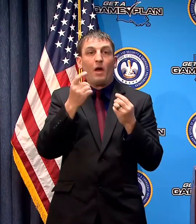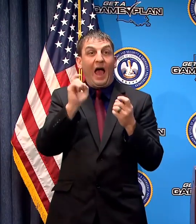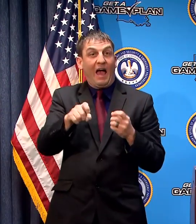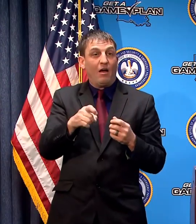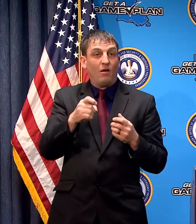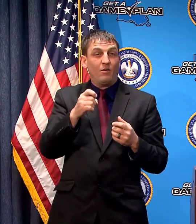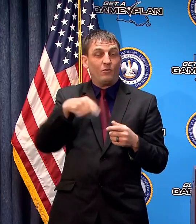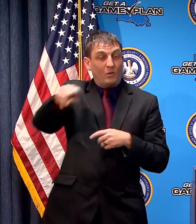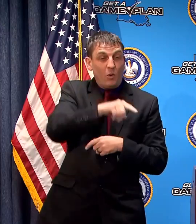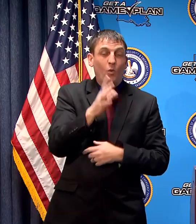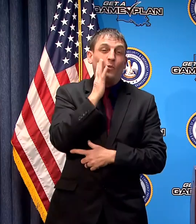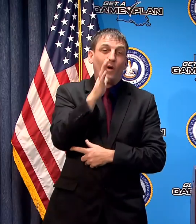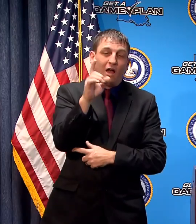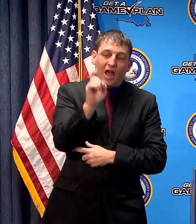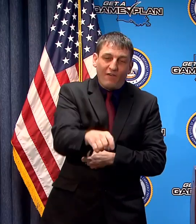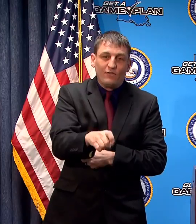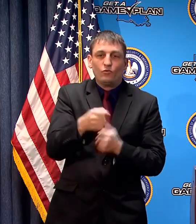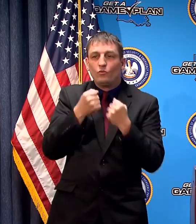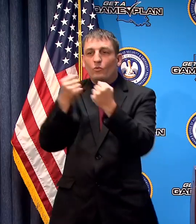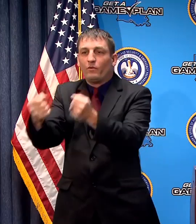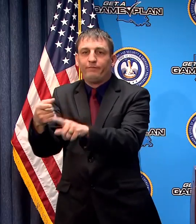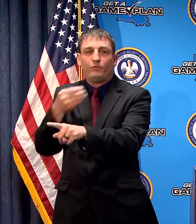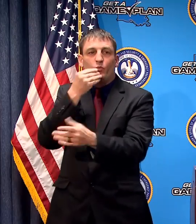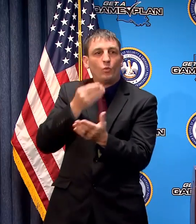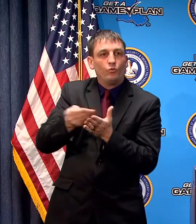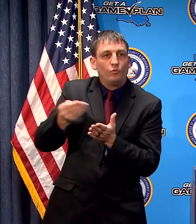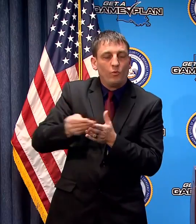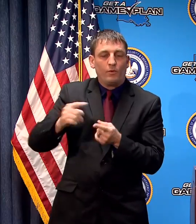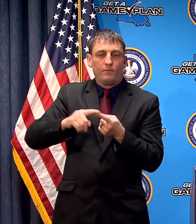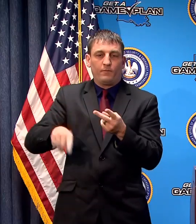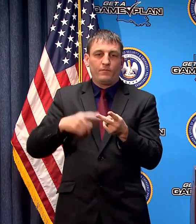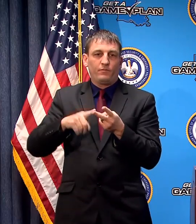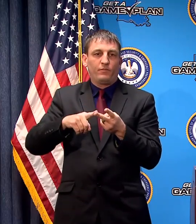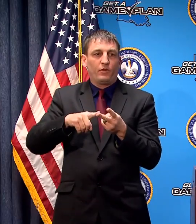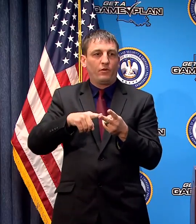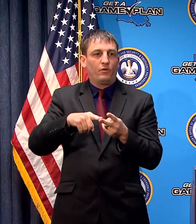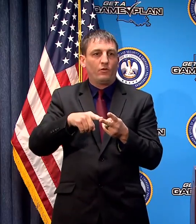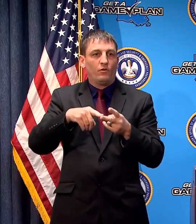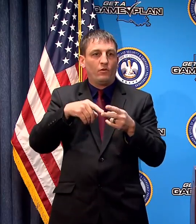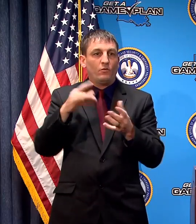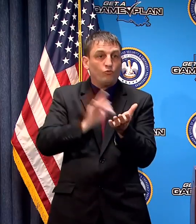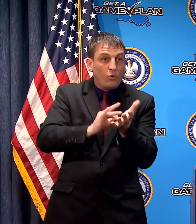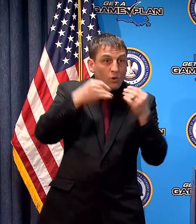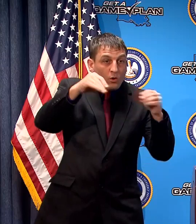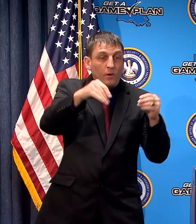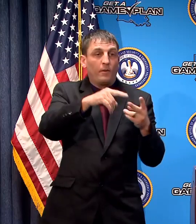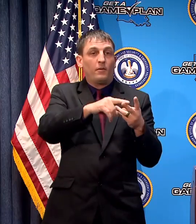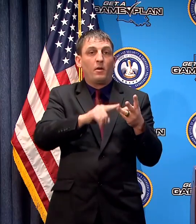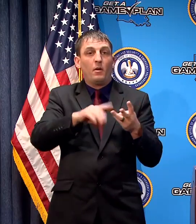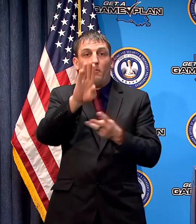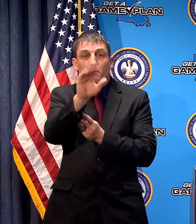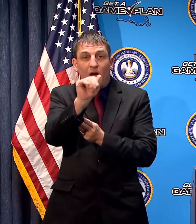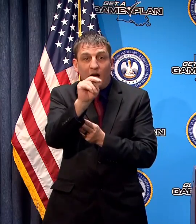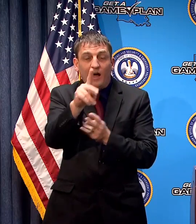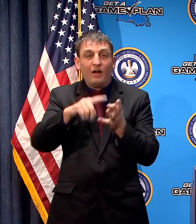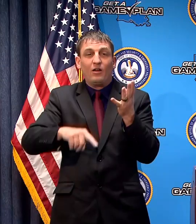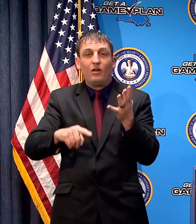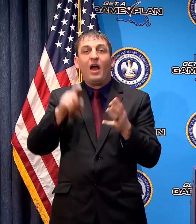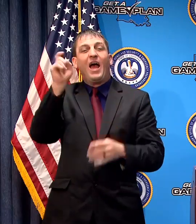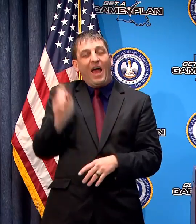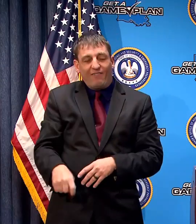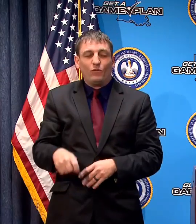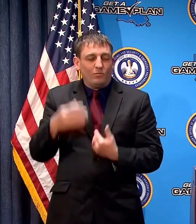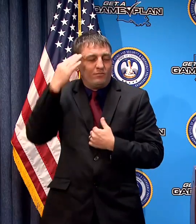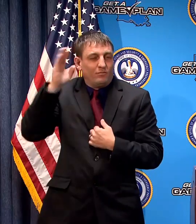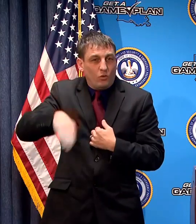the grocery store to the pharmacy to the bank they're going to have to go fill up their cars and so forth and so on so there's going to be travel out on the